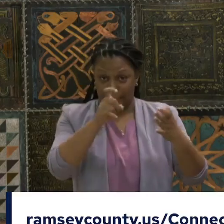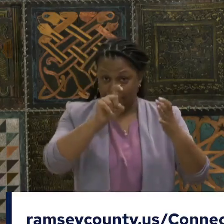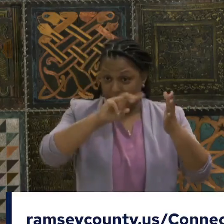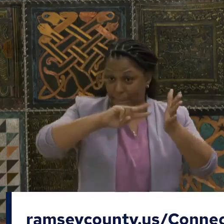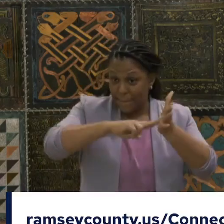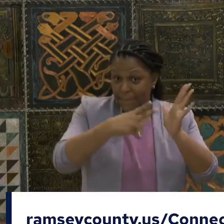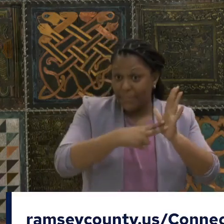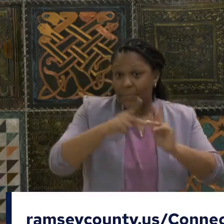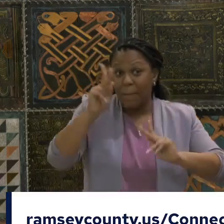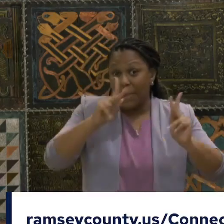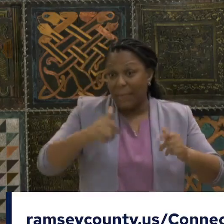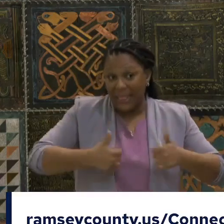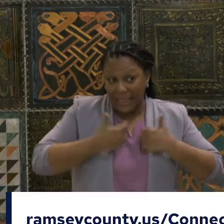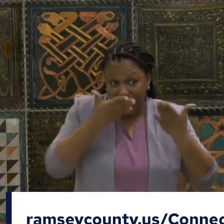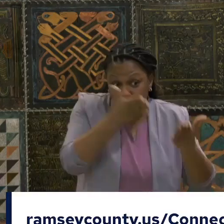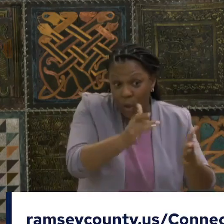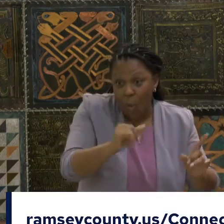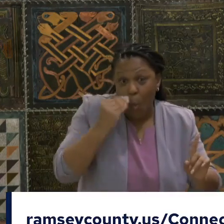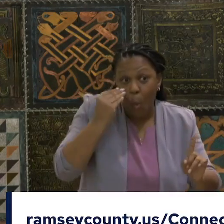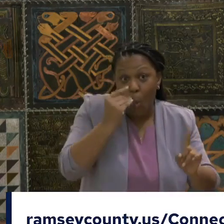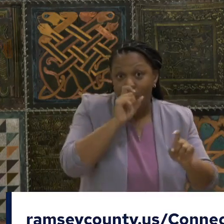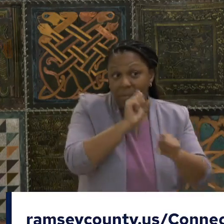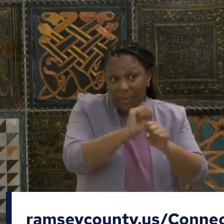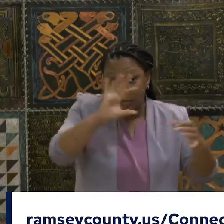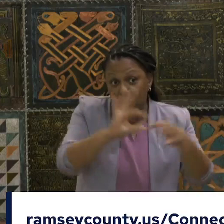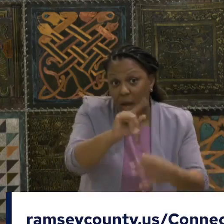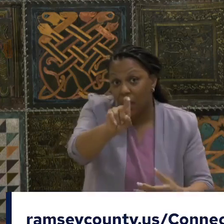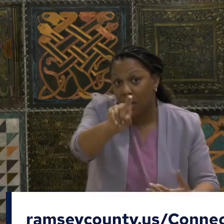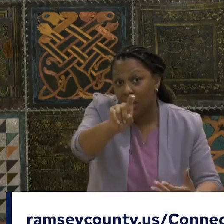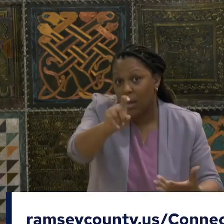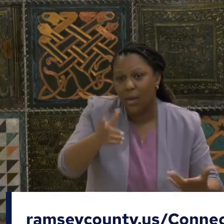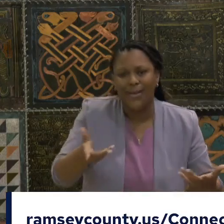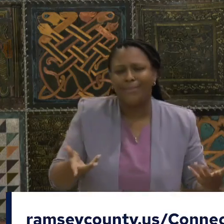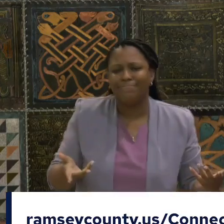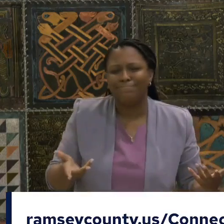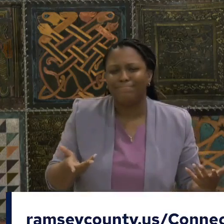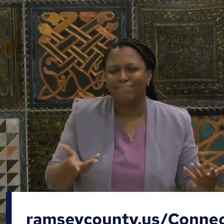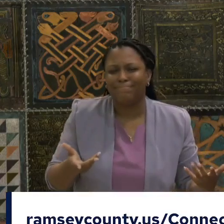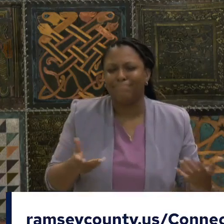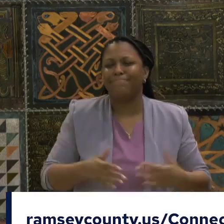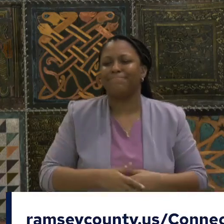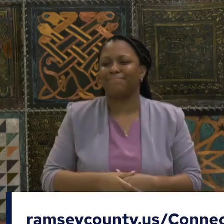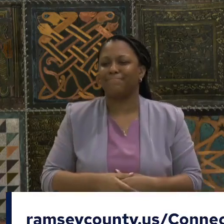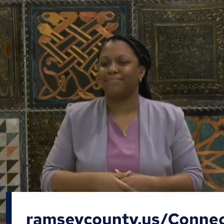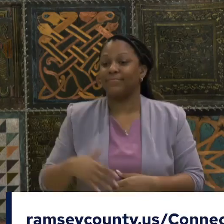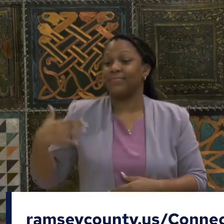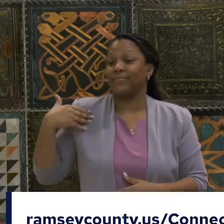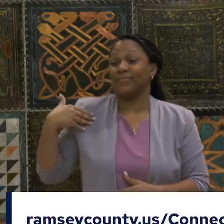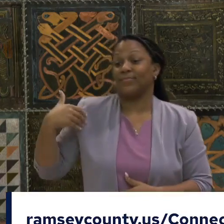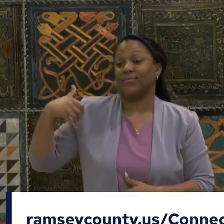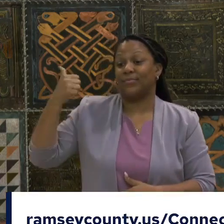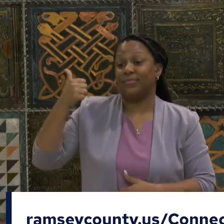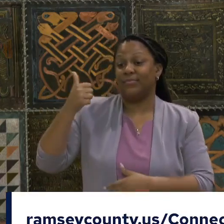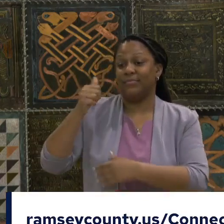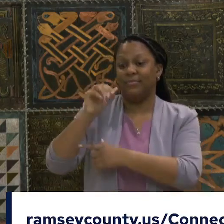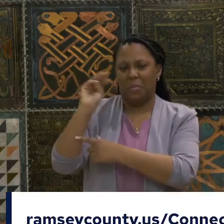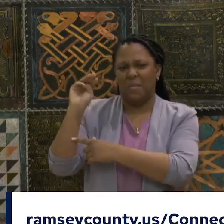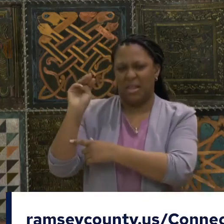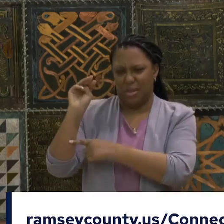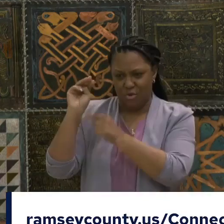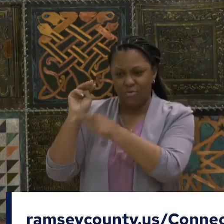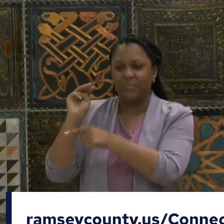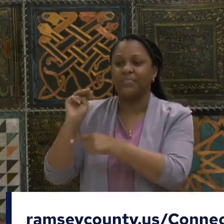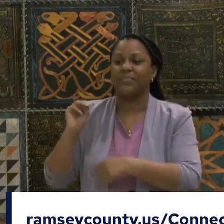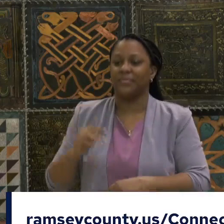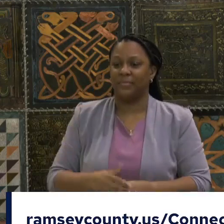drive it into their future. And Mariscasio made a great point about the extent to